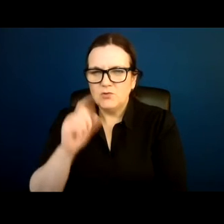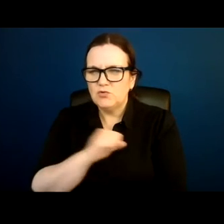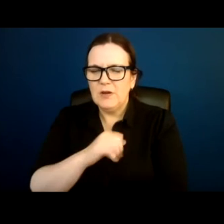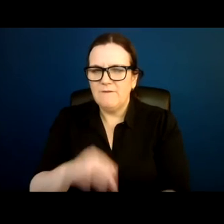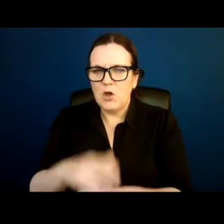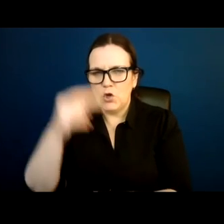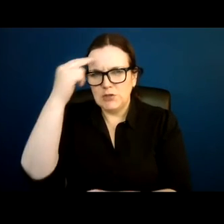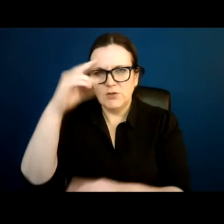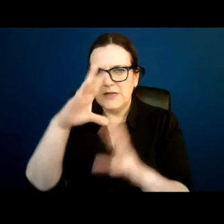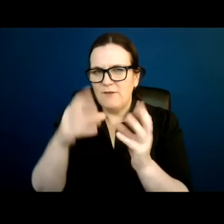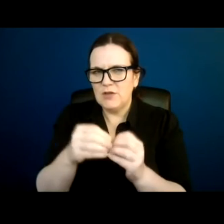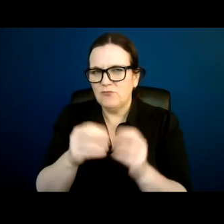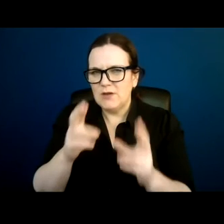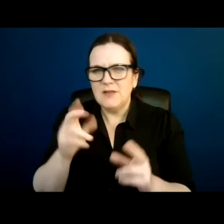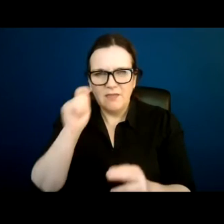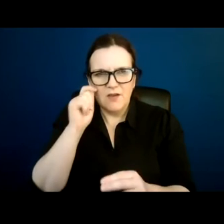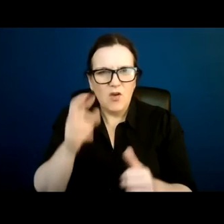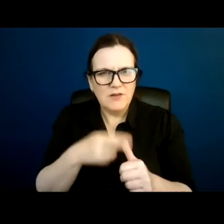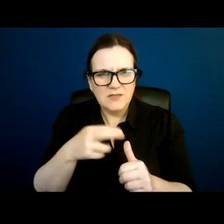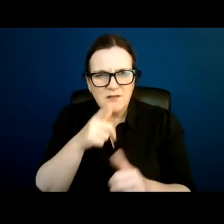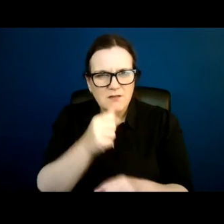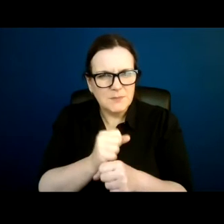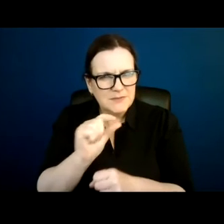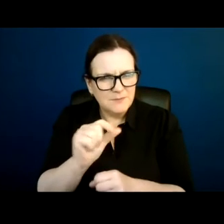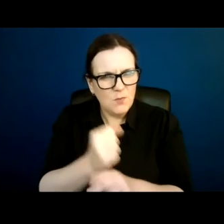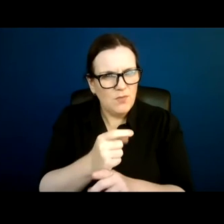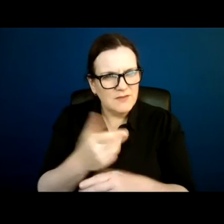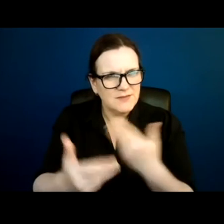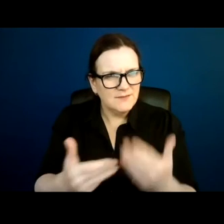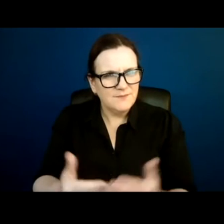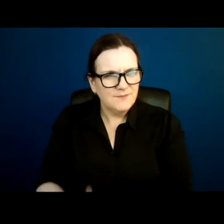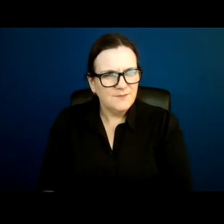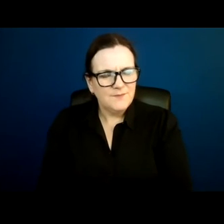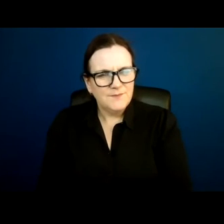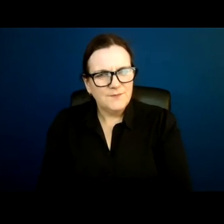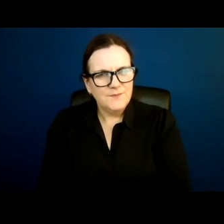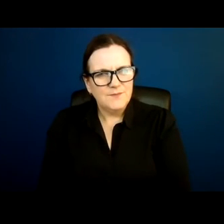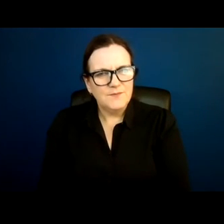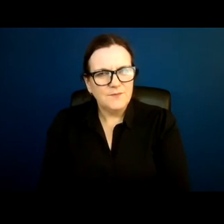think I already talked a little about this, that you should,